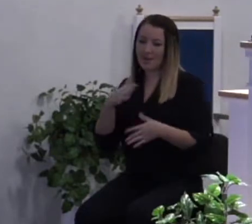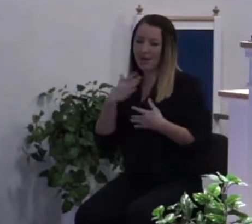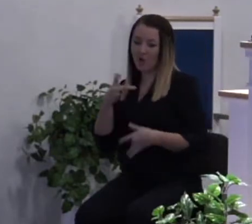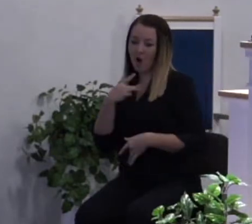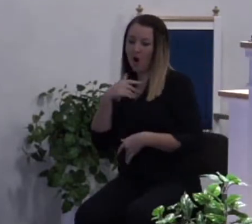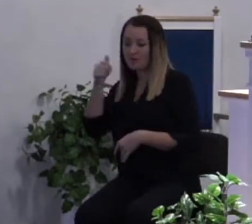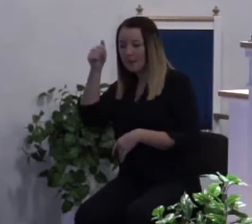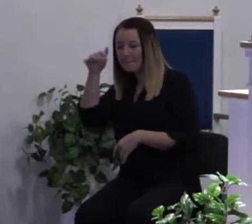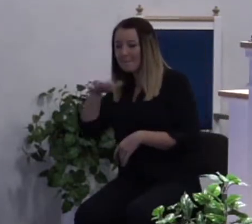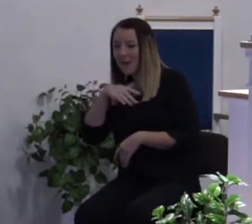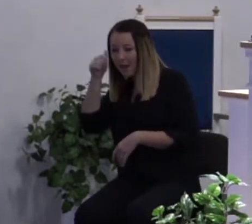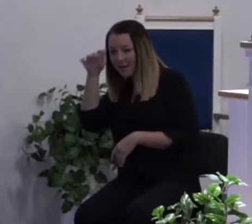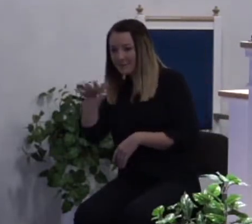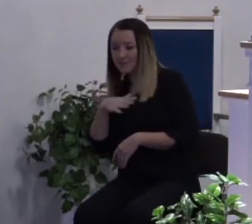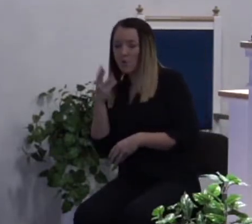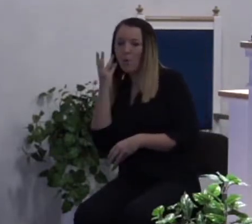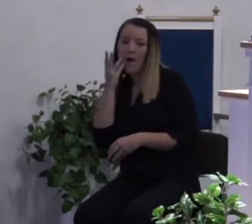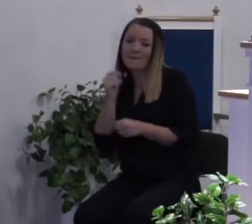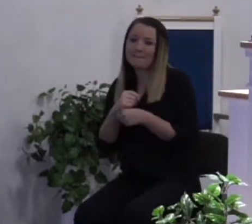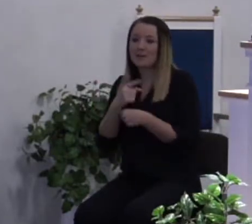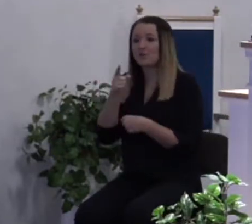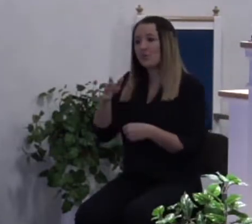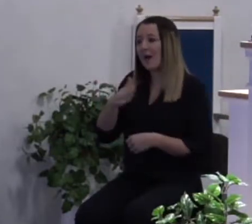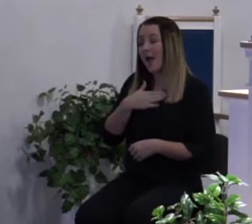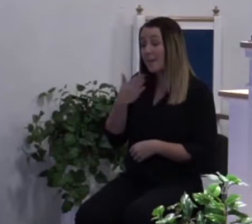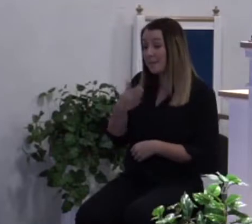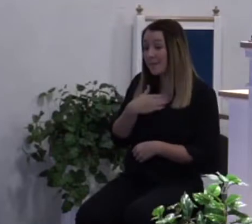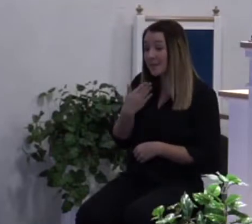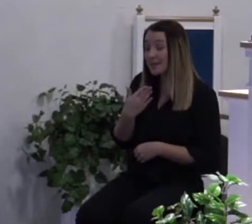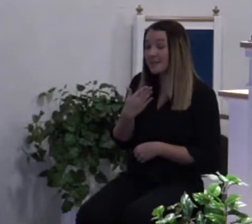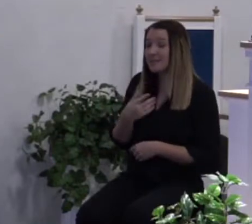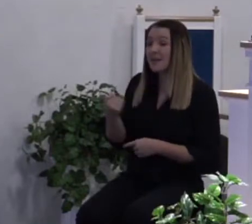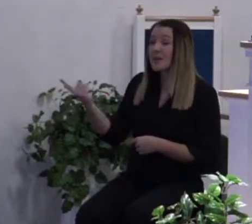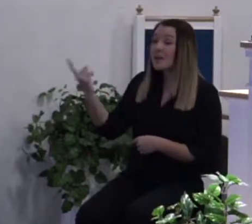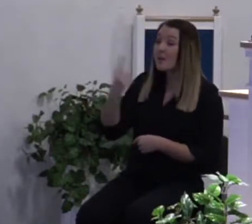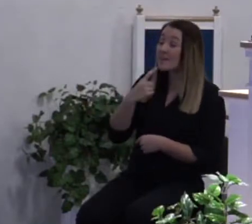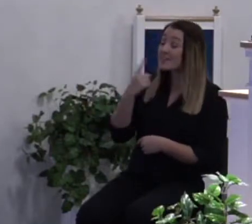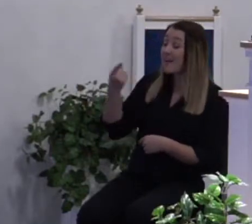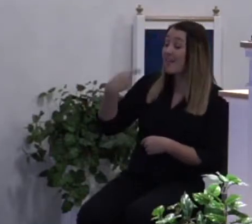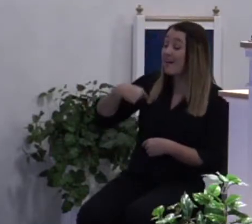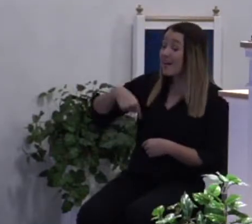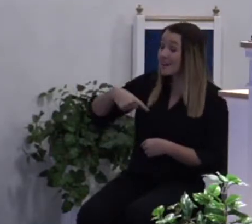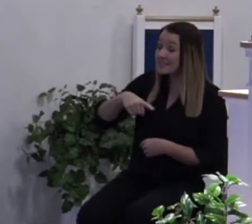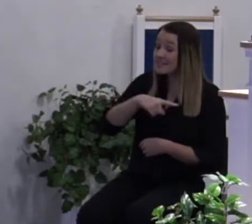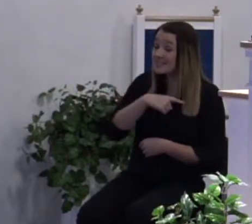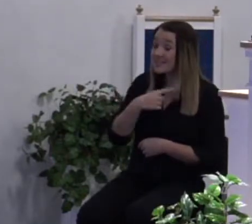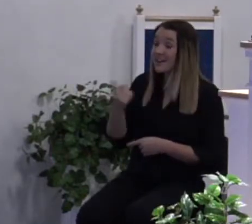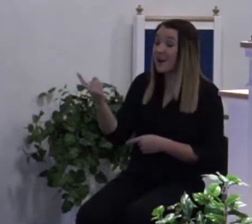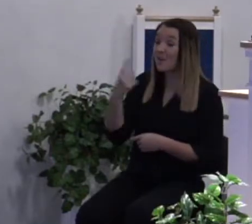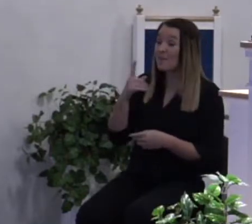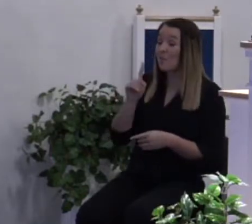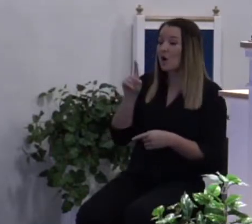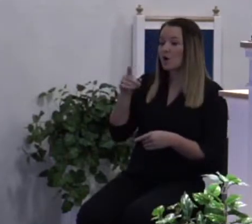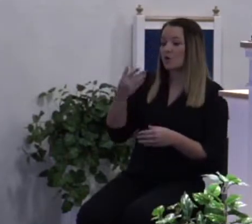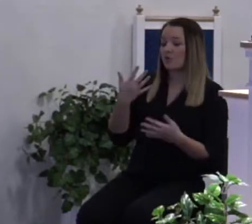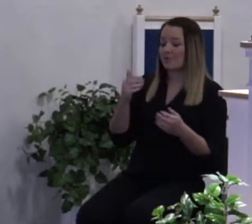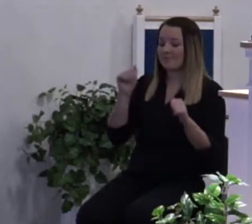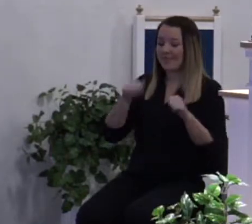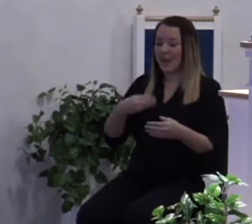that makes you happy. And so he's coming he's telling us to come where you can buy happiness. Where you